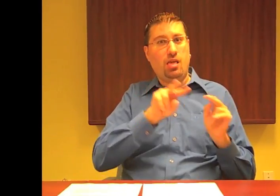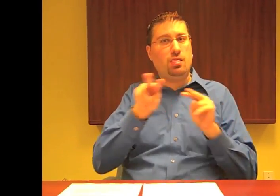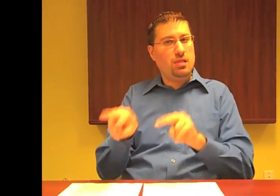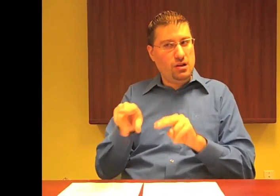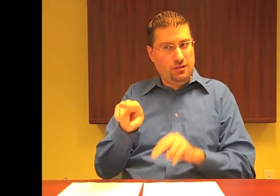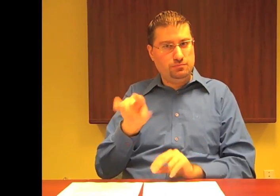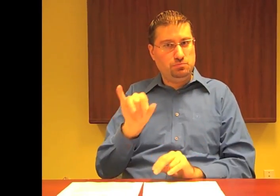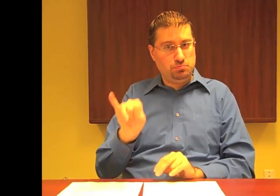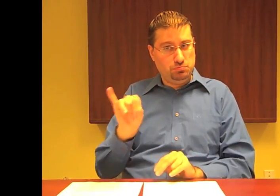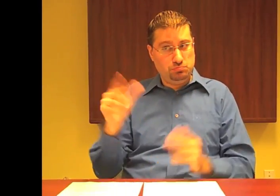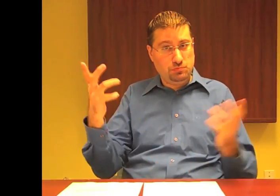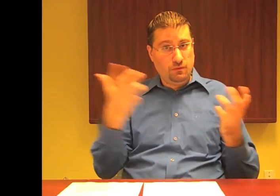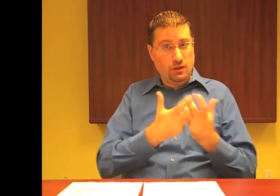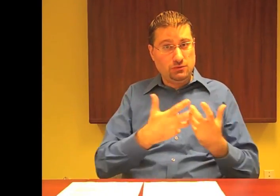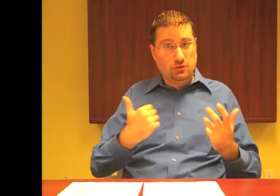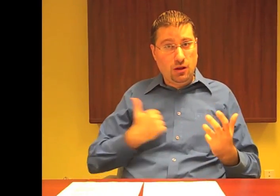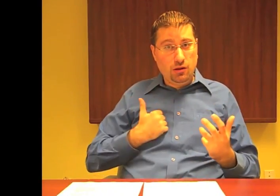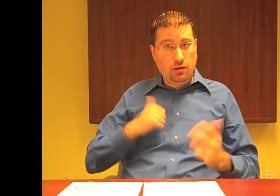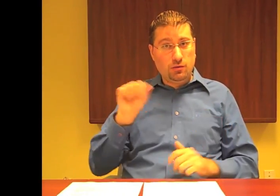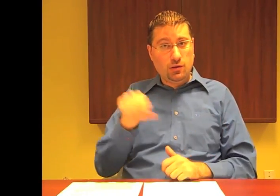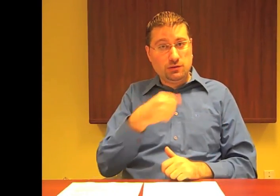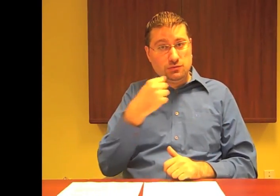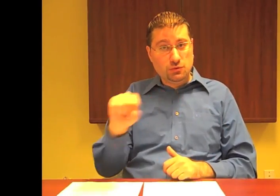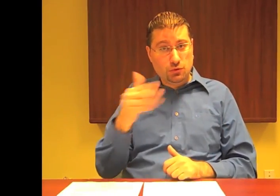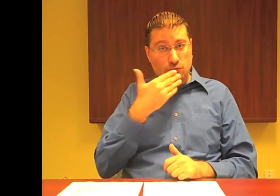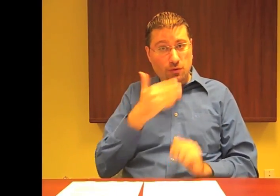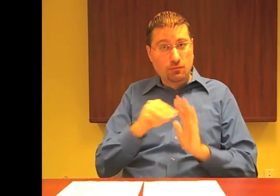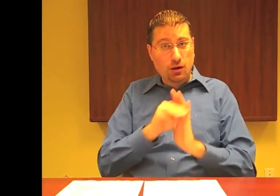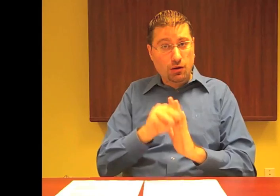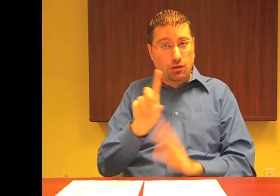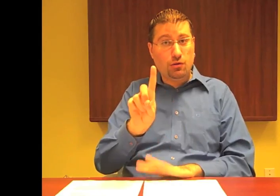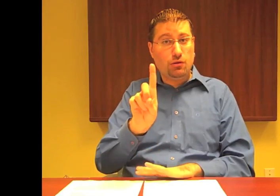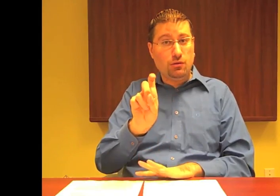The question is whether or not that model will work well in Canada.